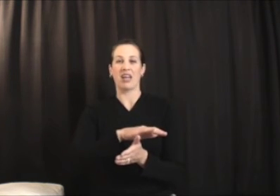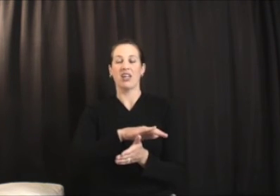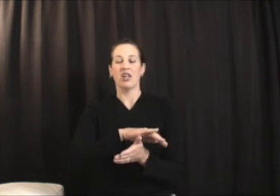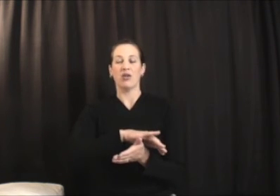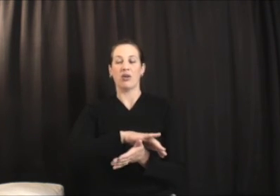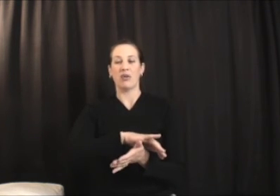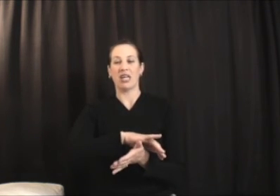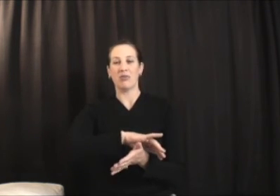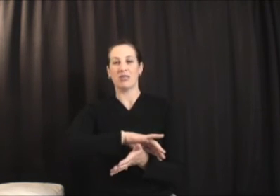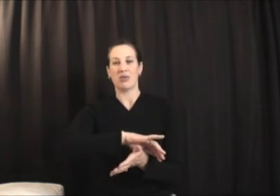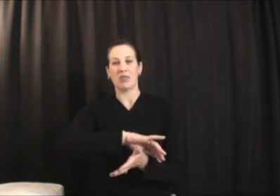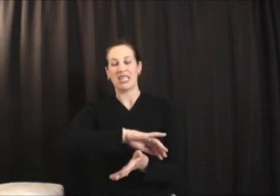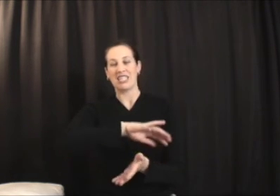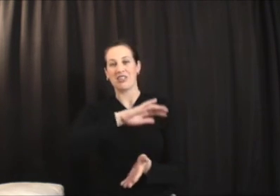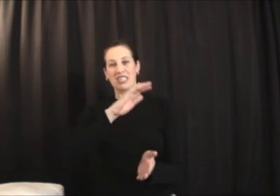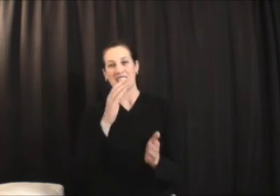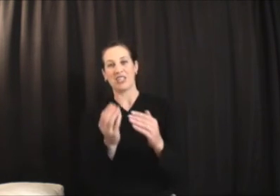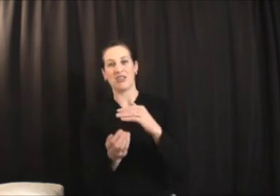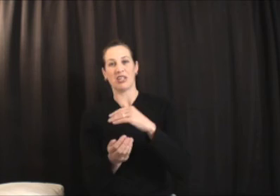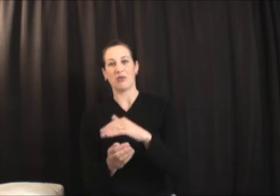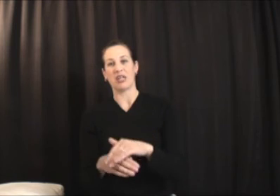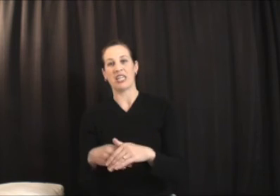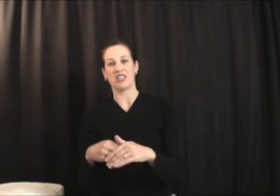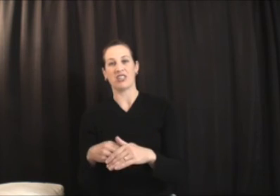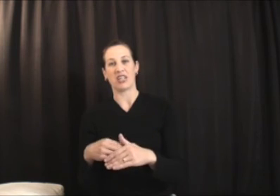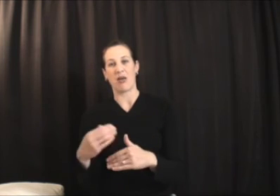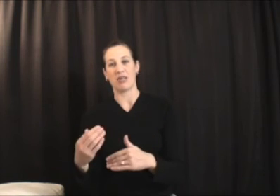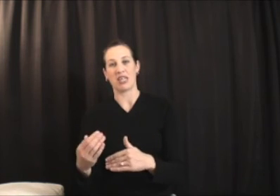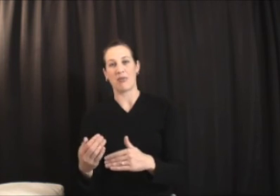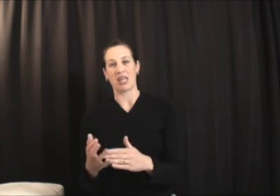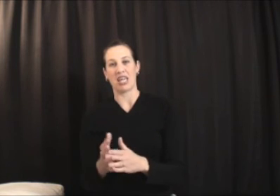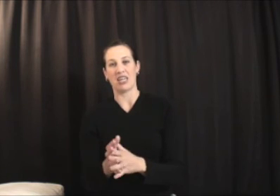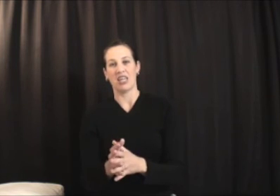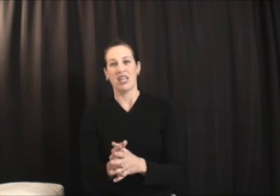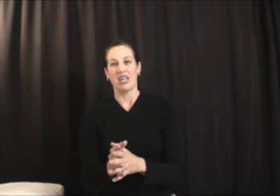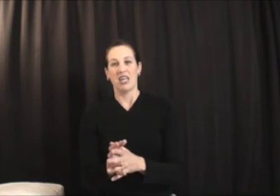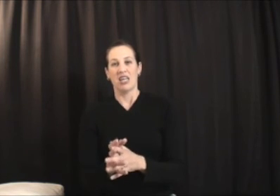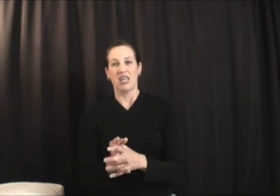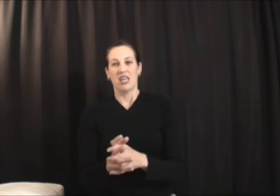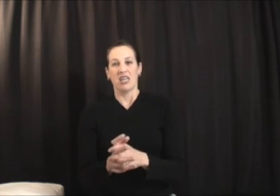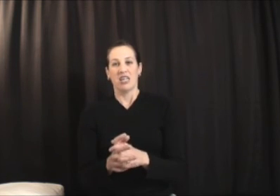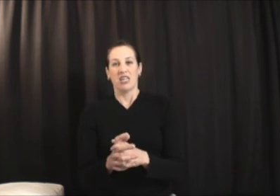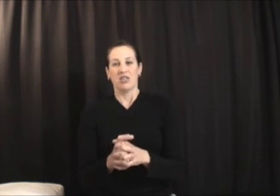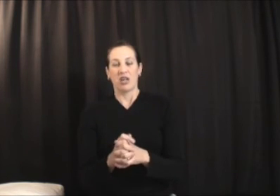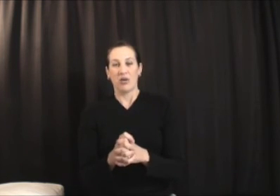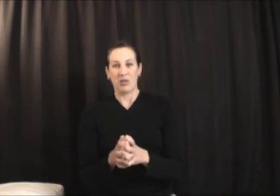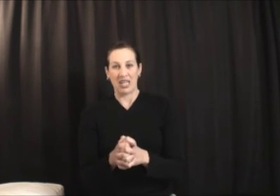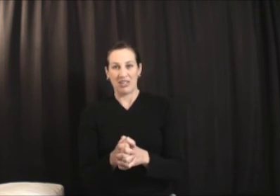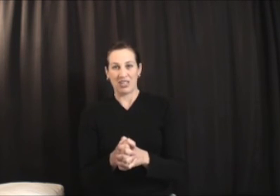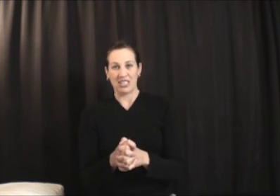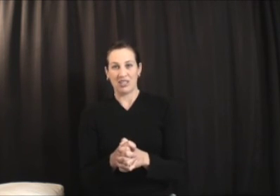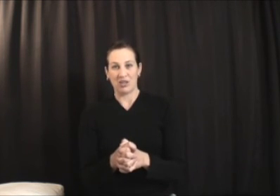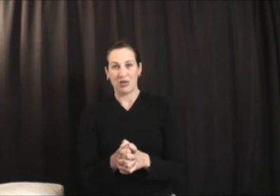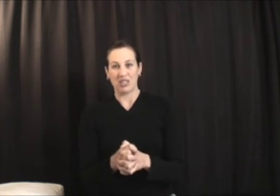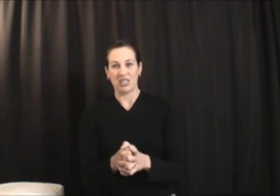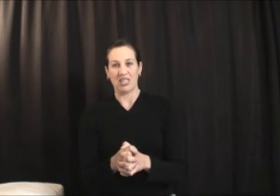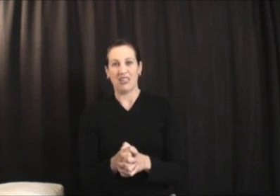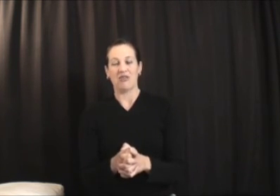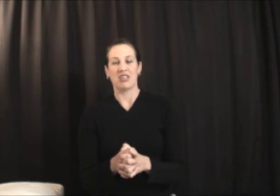or it becomes something that you continually re-injure time and time again. So I hope that addresses your question. If